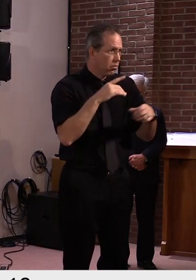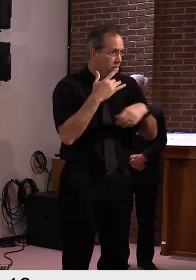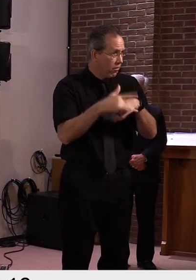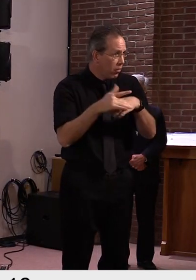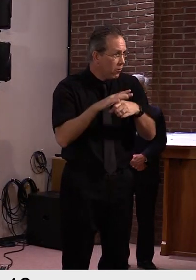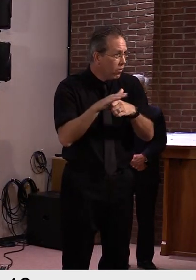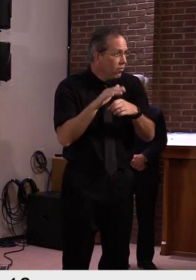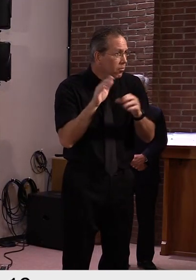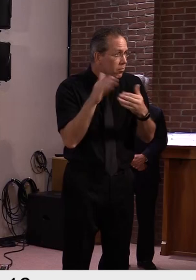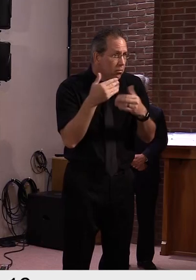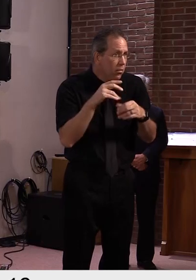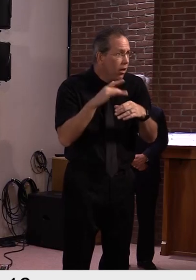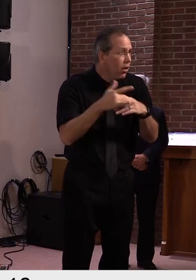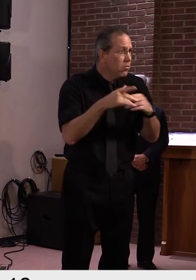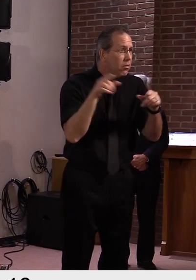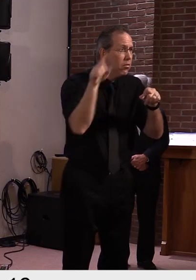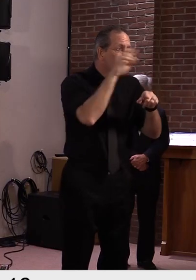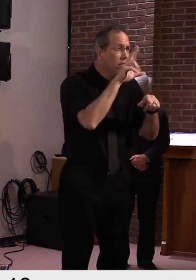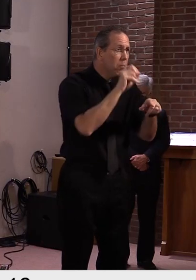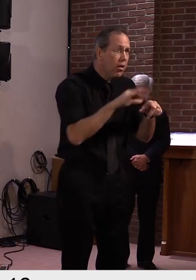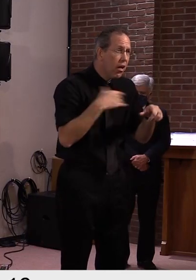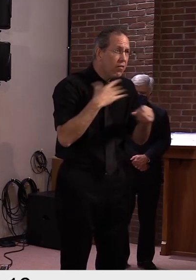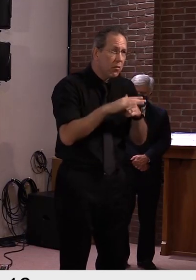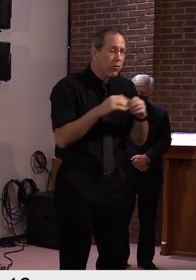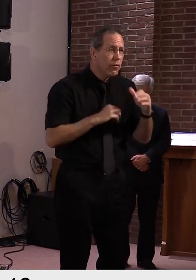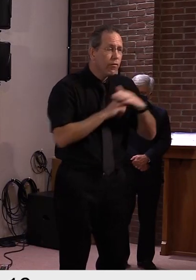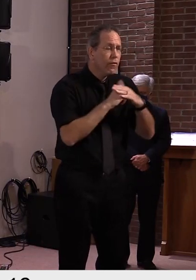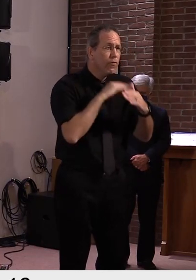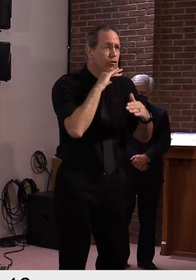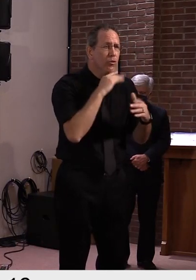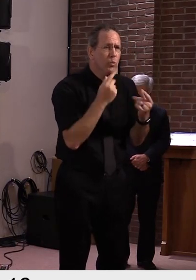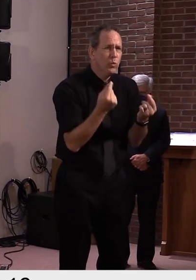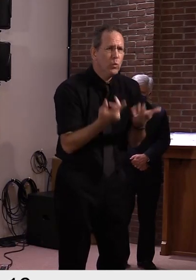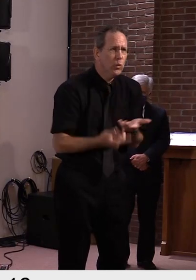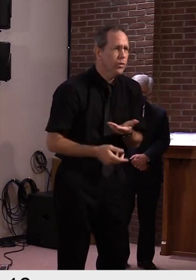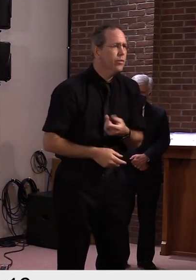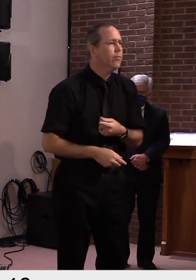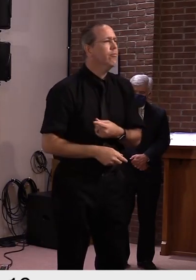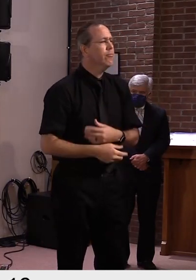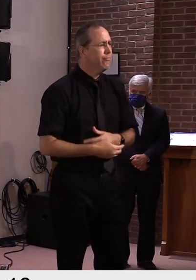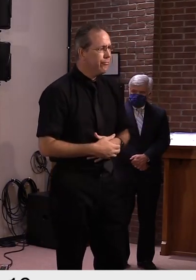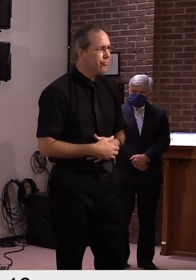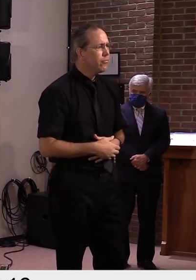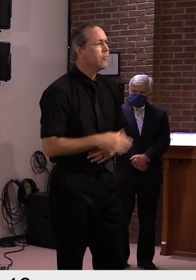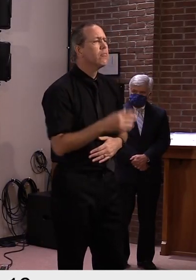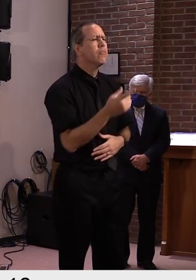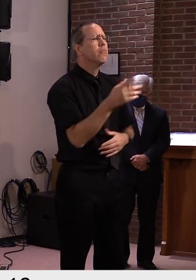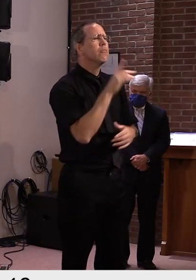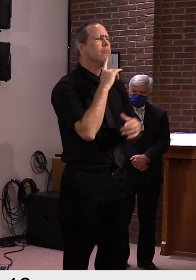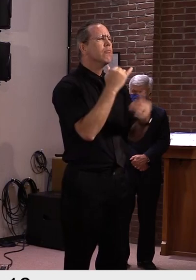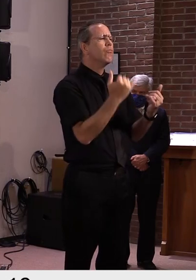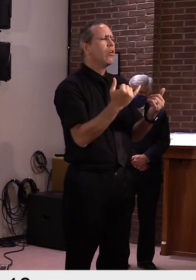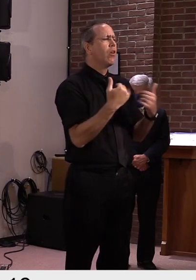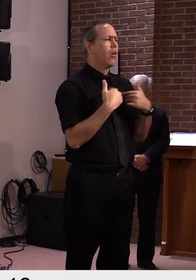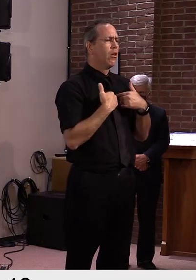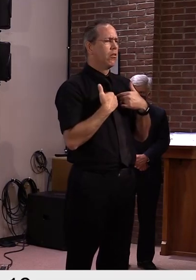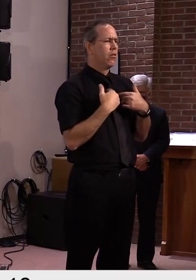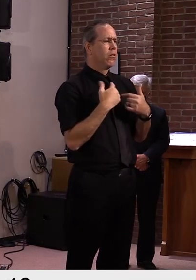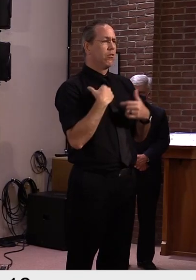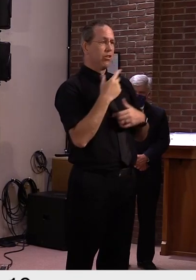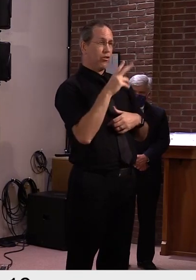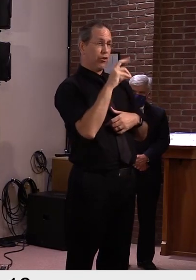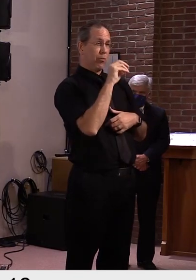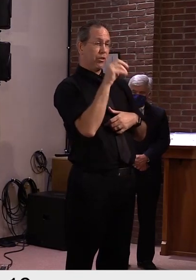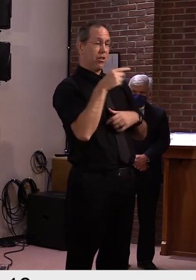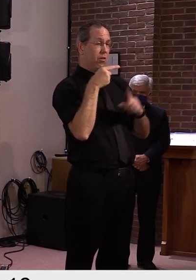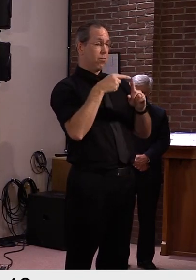and we see a large increase in cases, uh, that we have some time to put the brakes on before, uh, the critical care beds fill up. So we're under